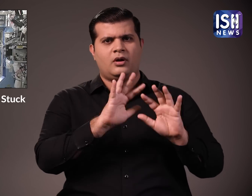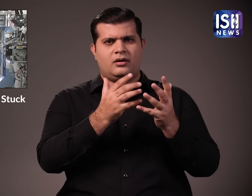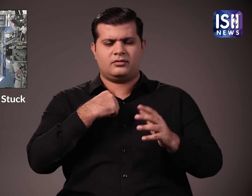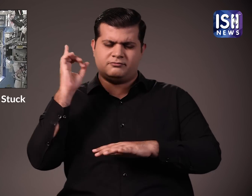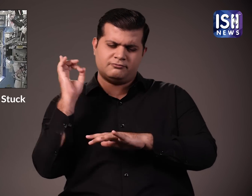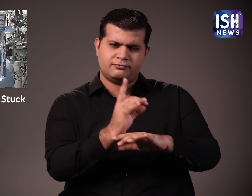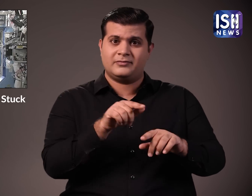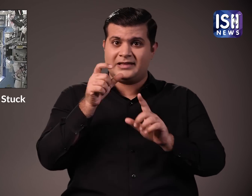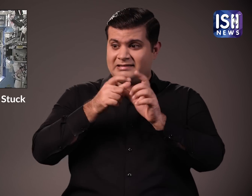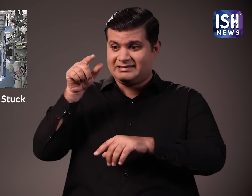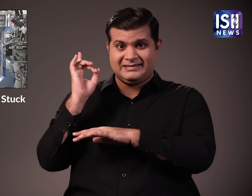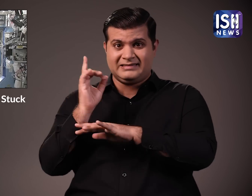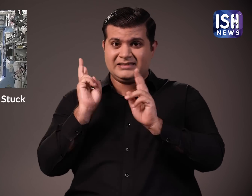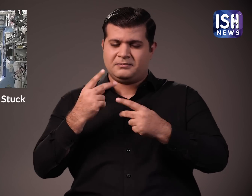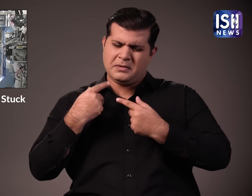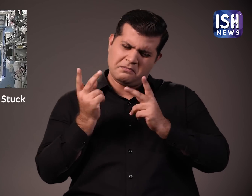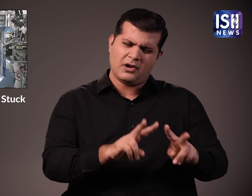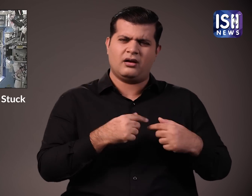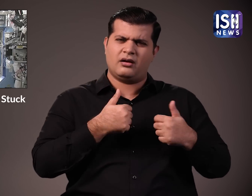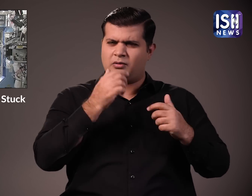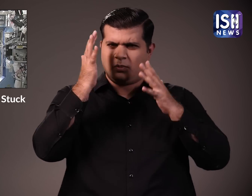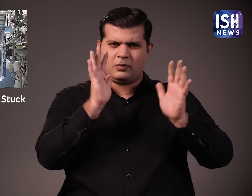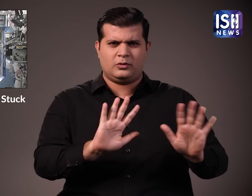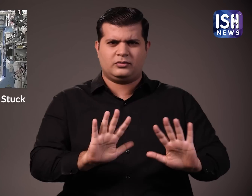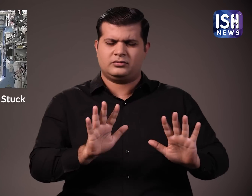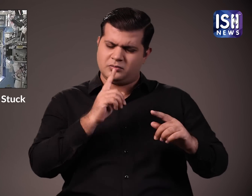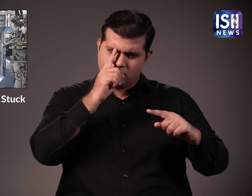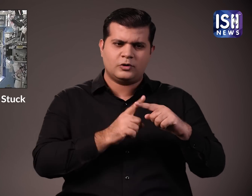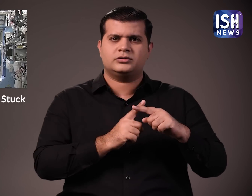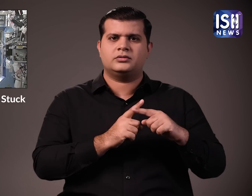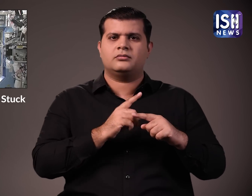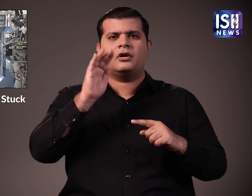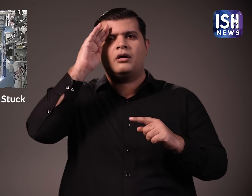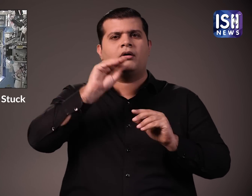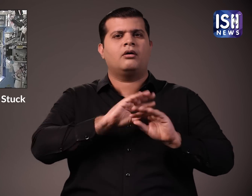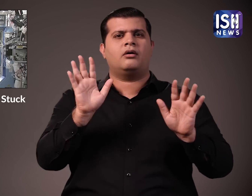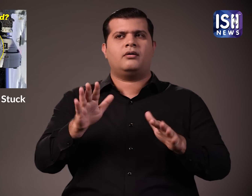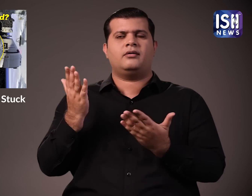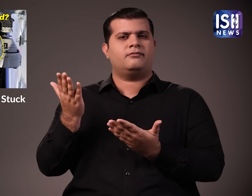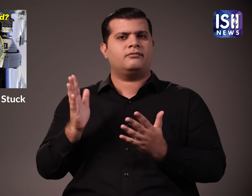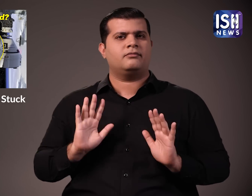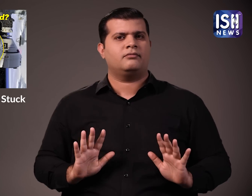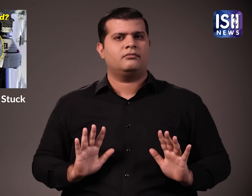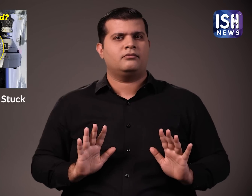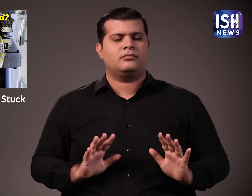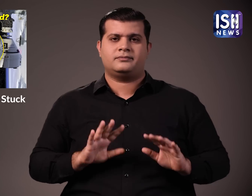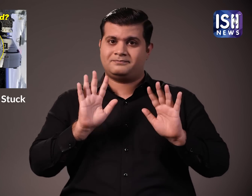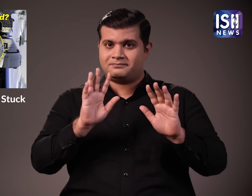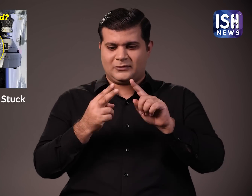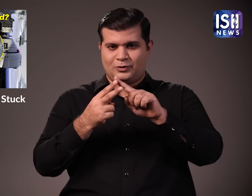happen to them and they will return back to Earth in the same spacecraft. And they have told people not to worry. So they